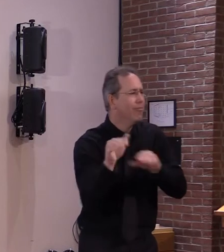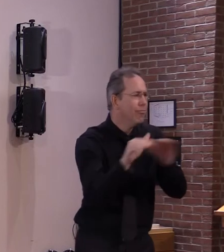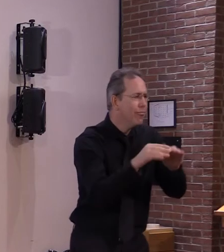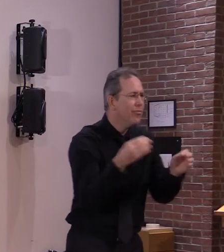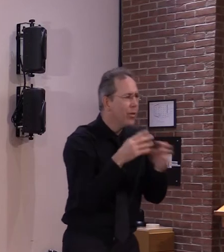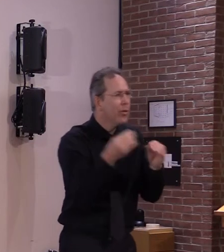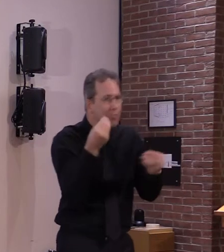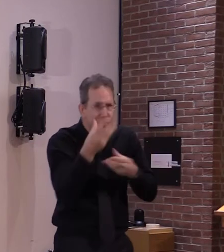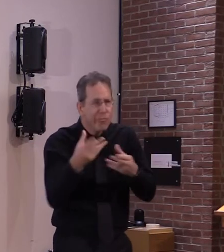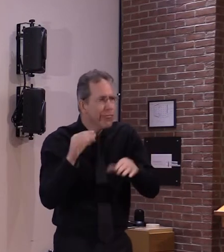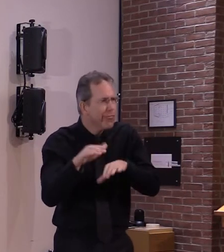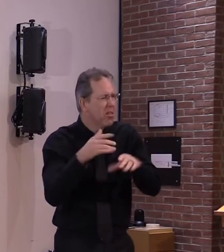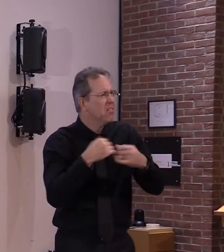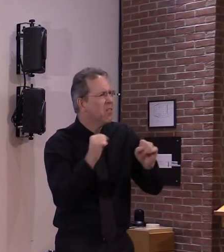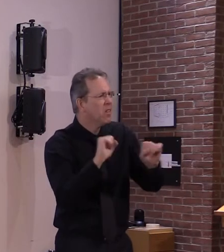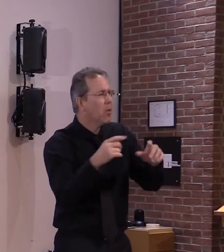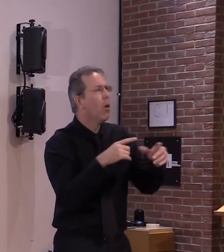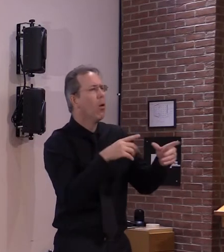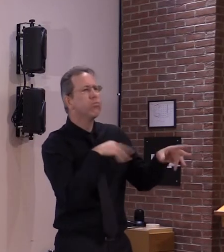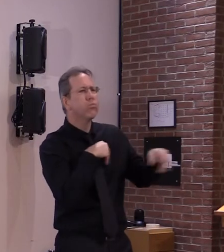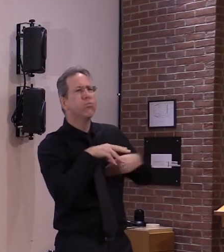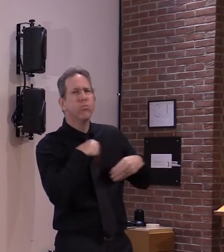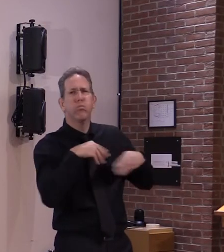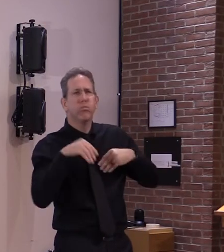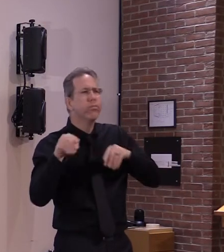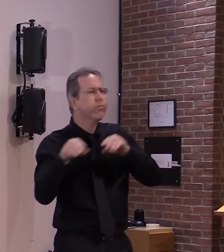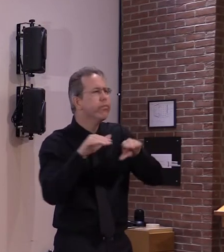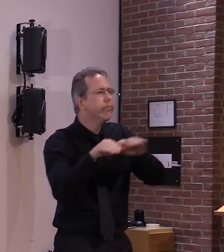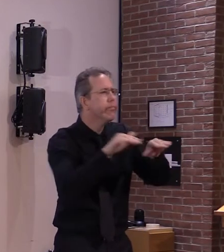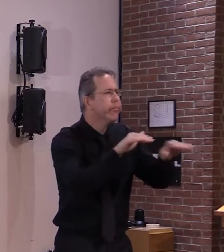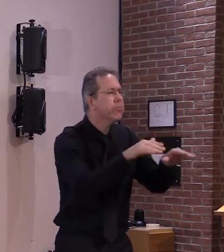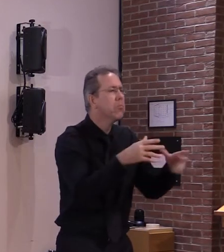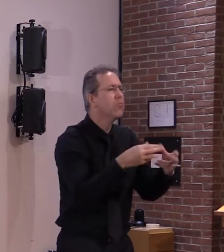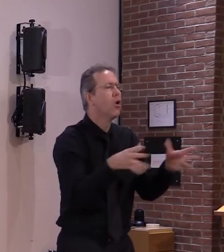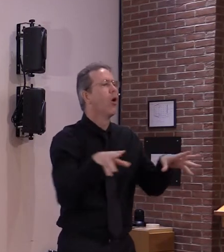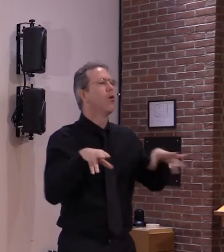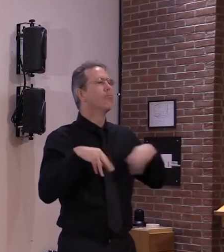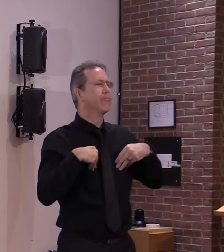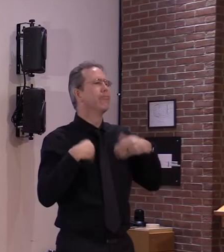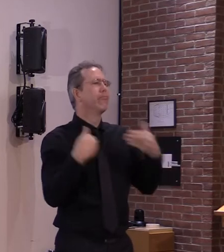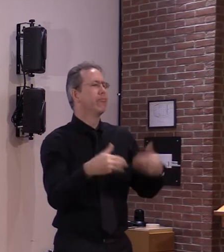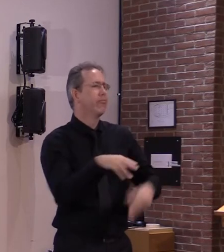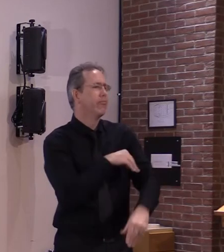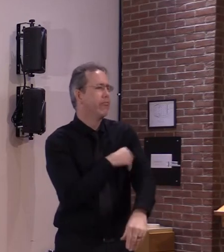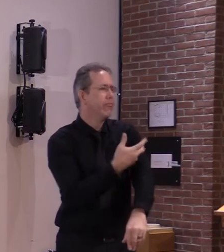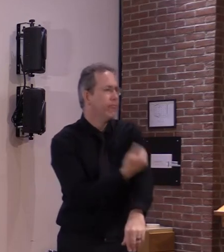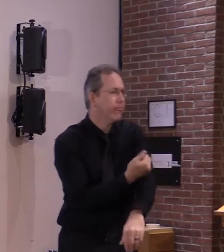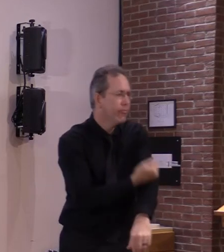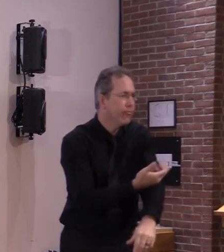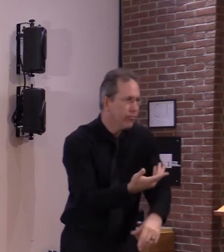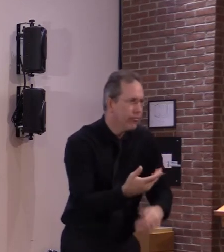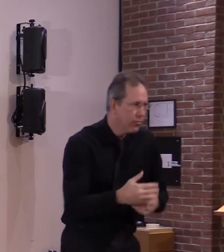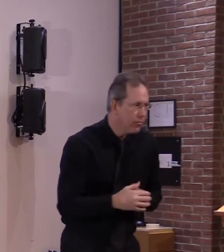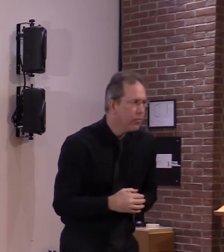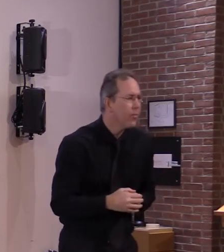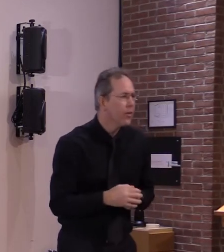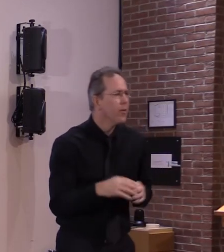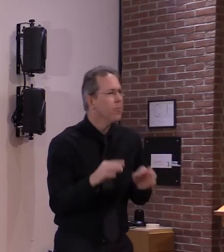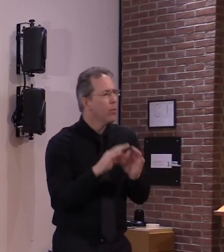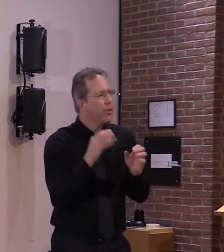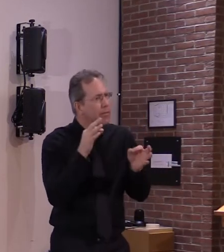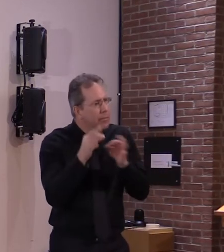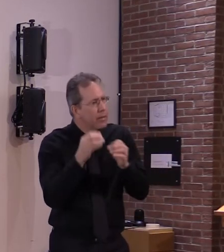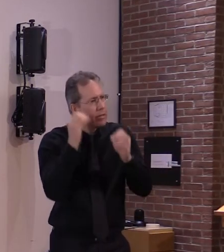problems along the way we'll we'll highlight those and give reasoning uh reasons for that when we can um but uh but again